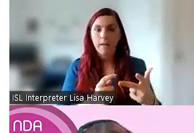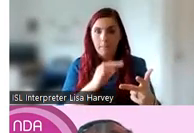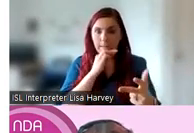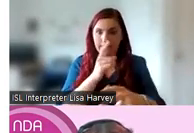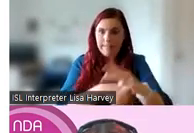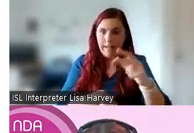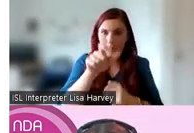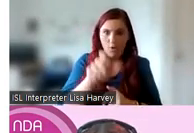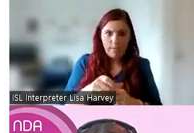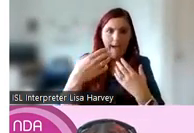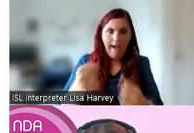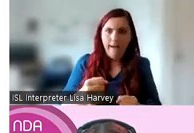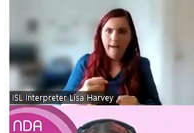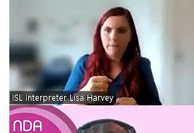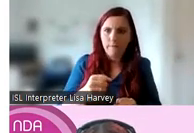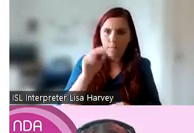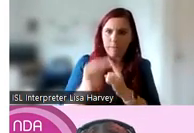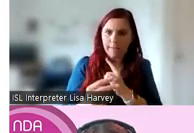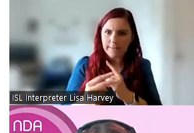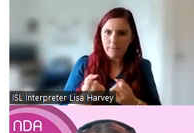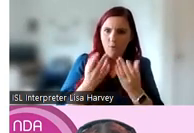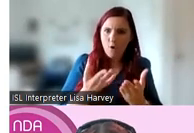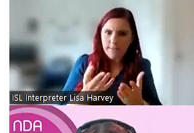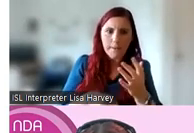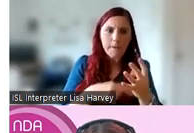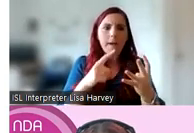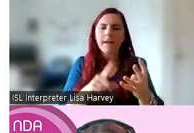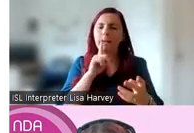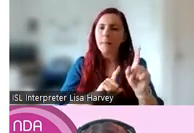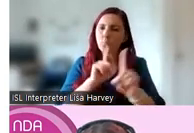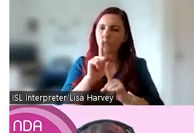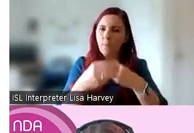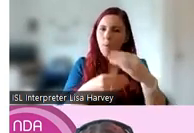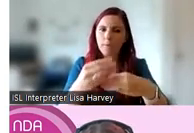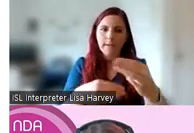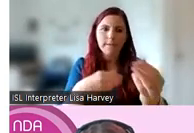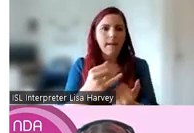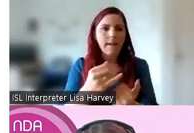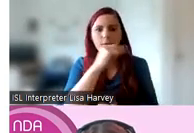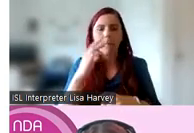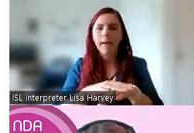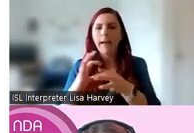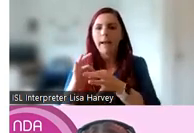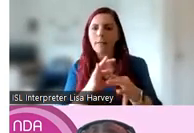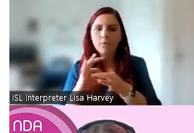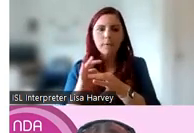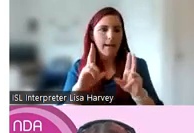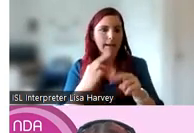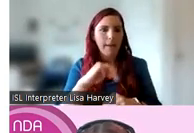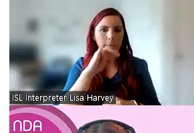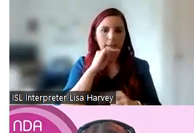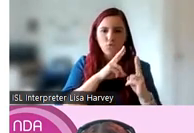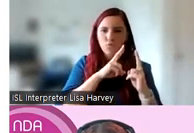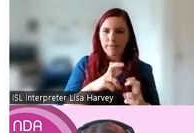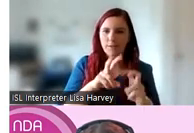they may not have had a voice before. And it can improve the research process. So for example, collaborative research can ensure that research topics and